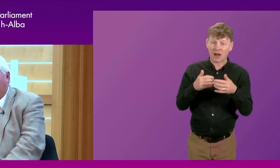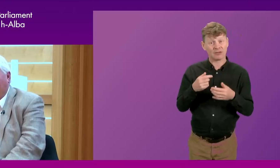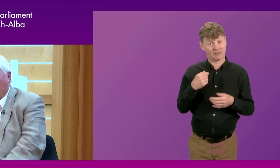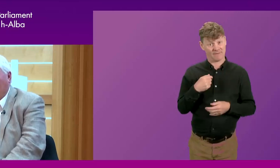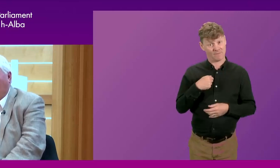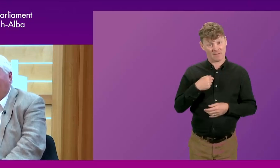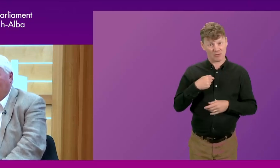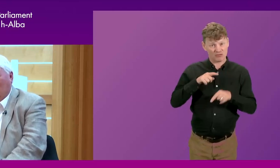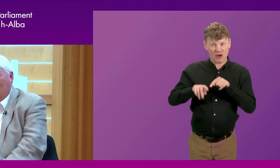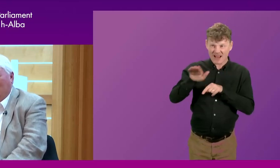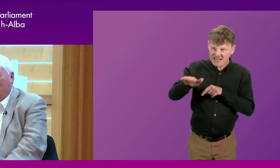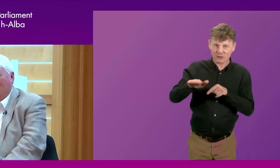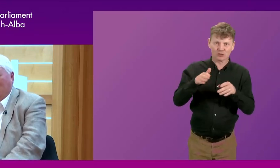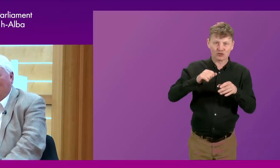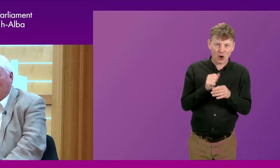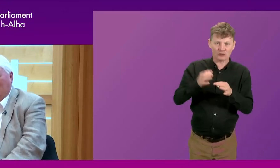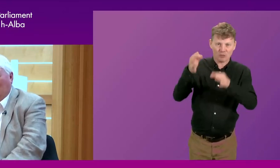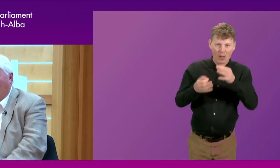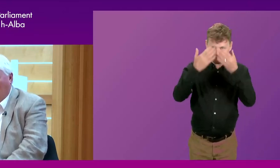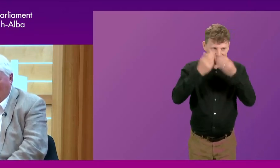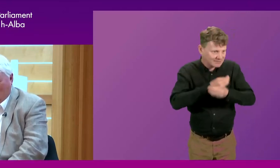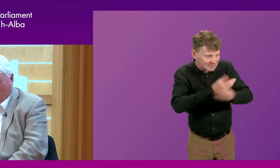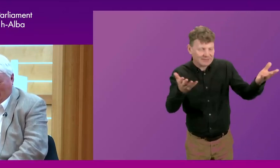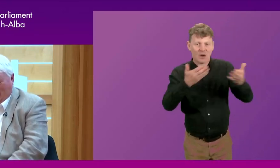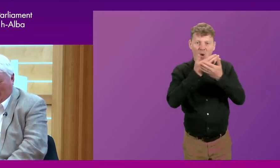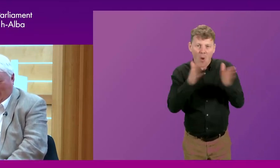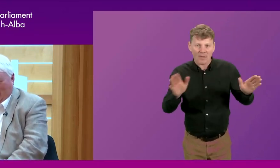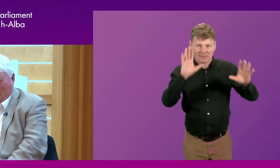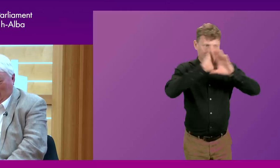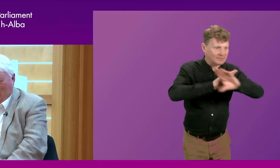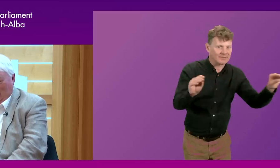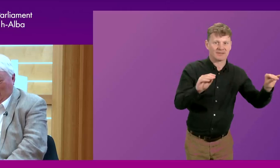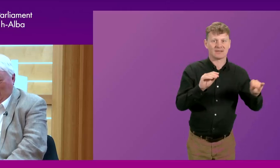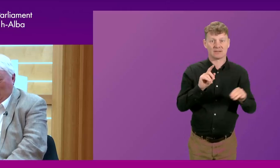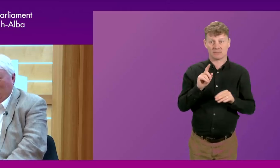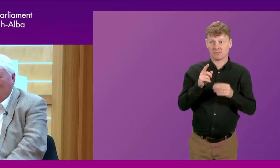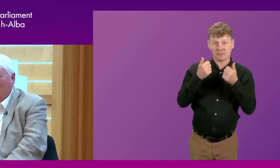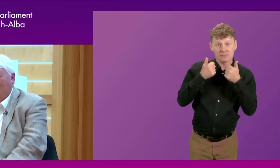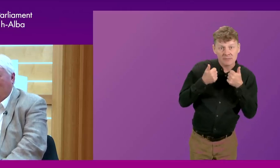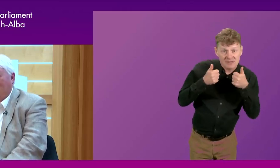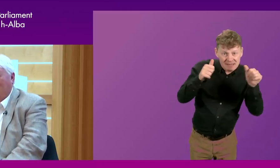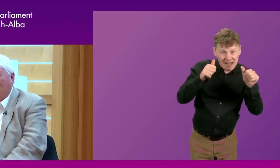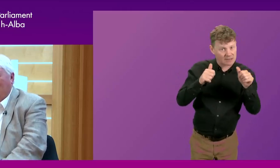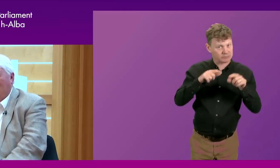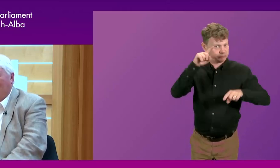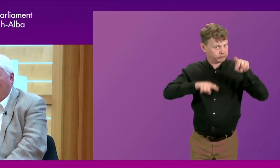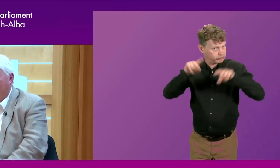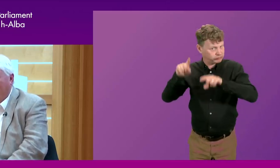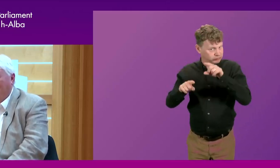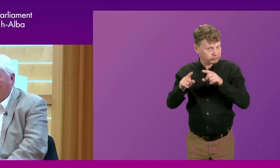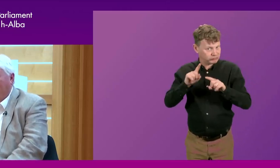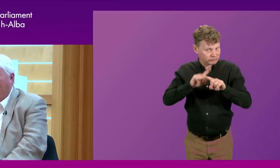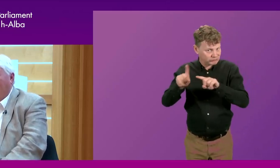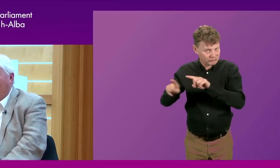to make Scottish politics as open and transparent as possible, not always with uniform or universal success. But I